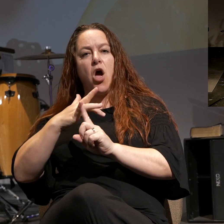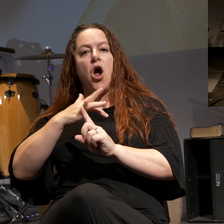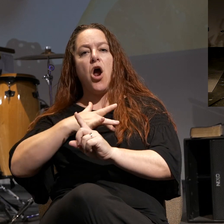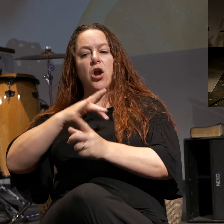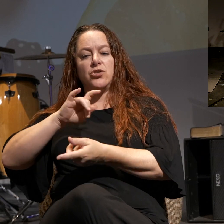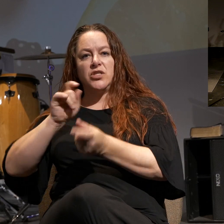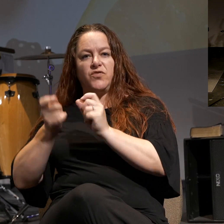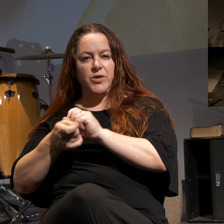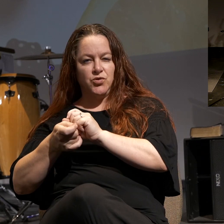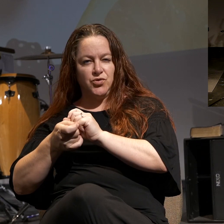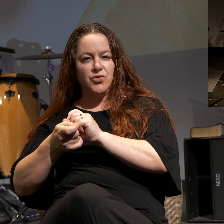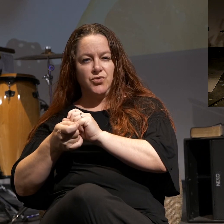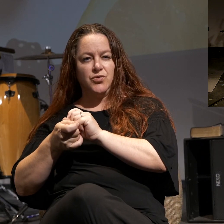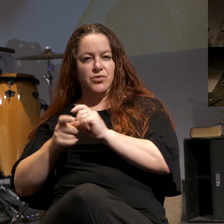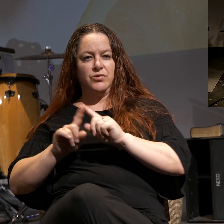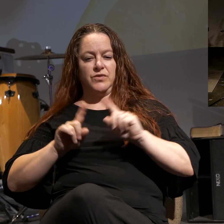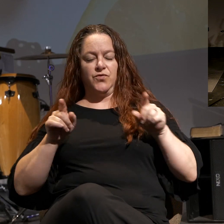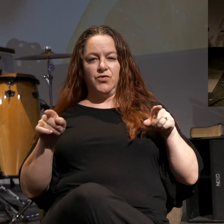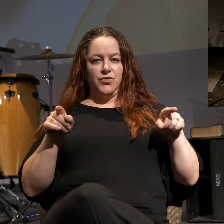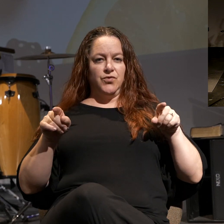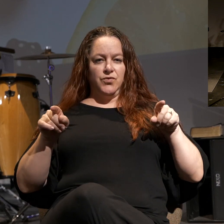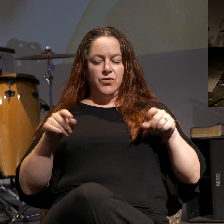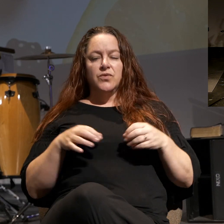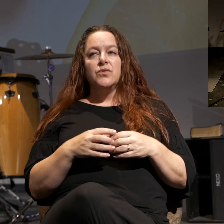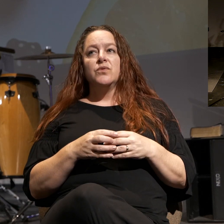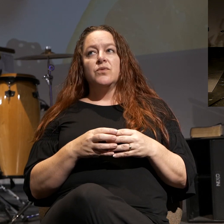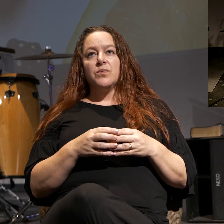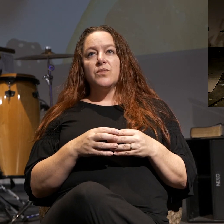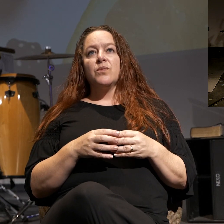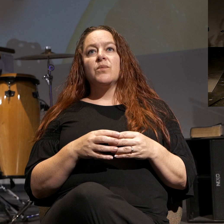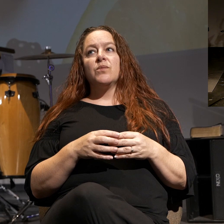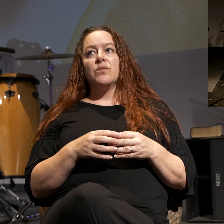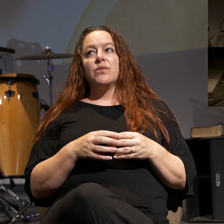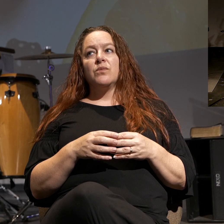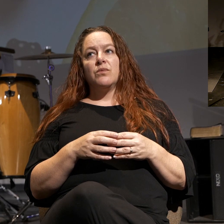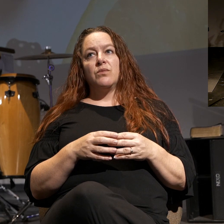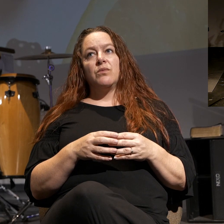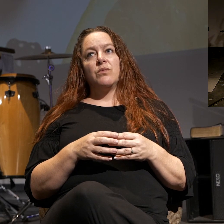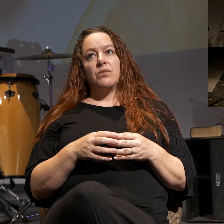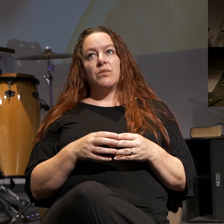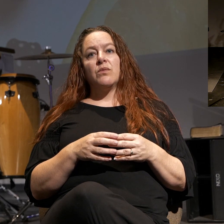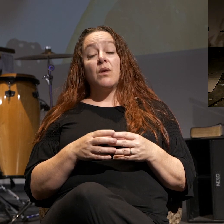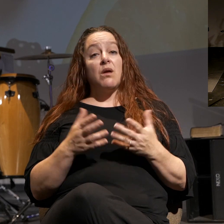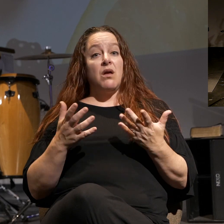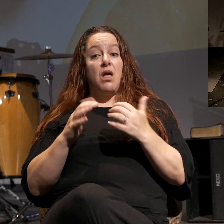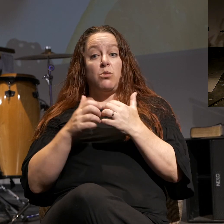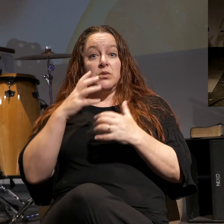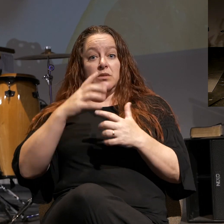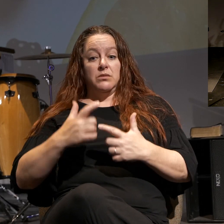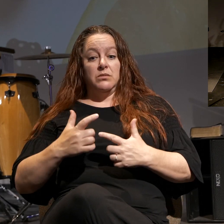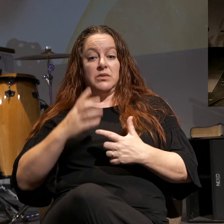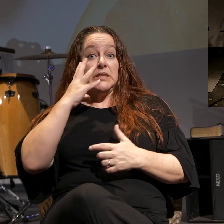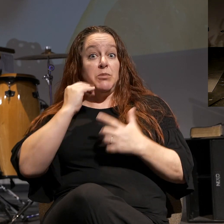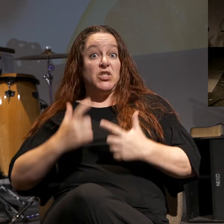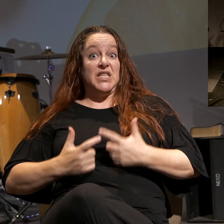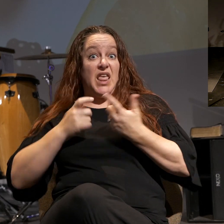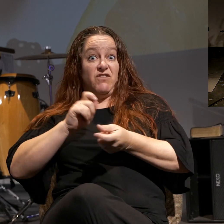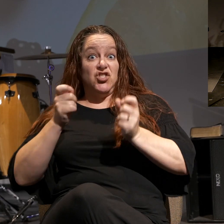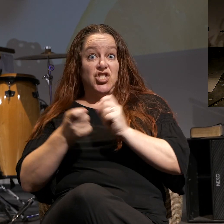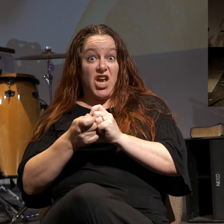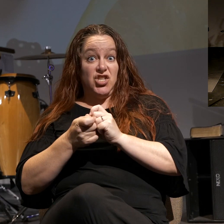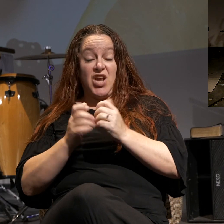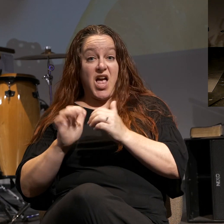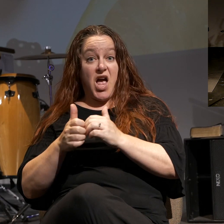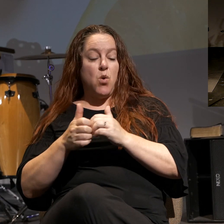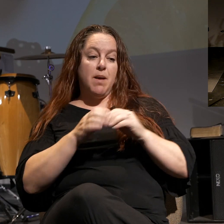transformation. So what's happening here, and to experience this life change that only Christ can bring, it's not behavioral